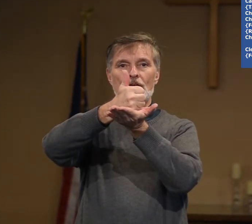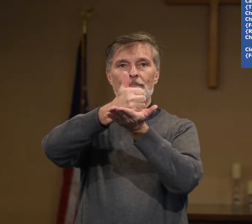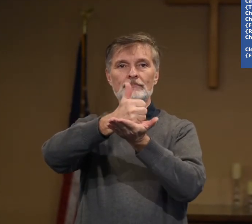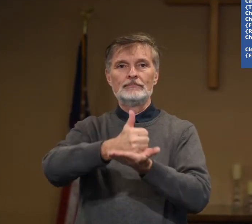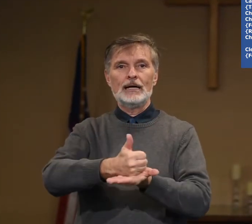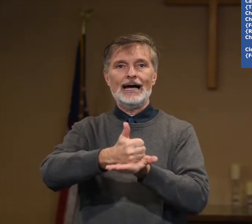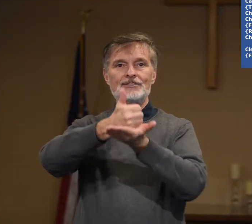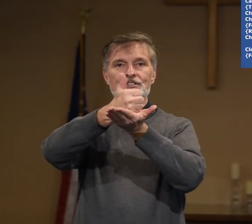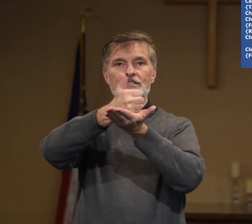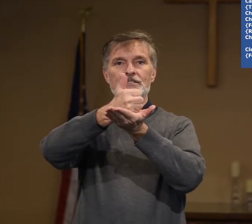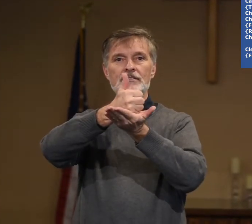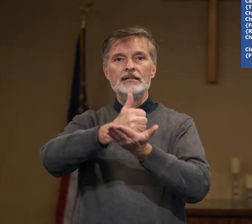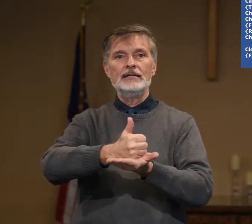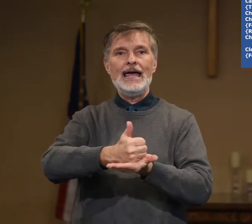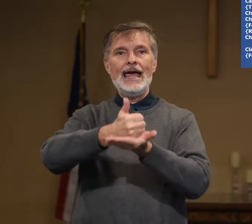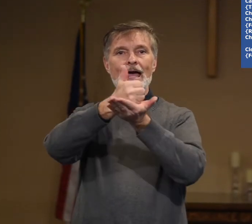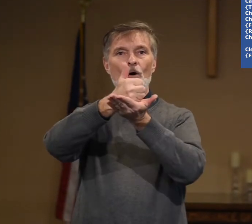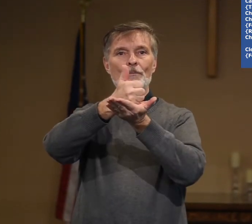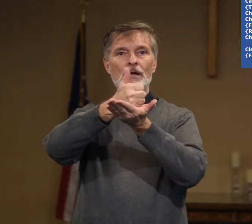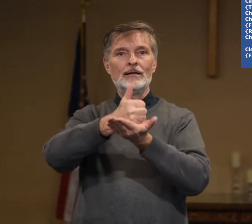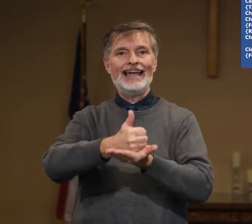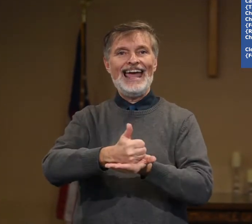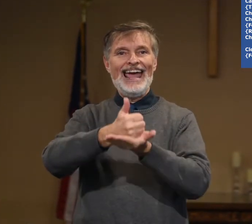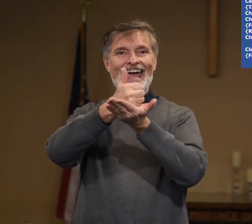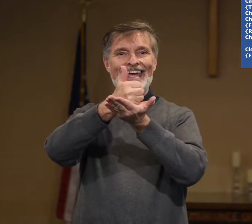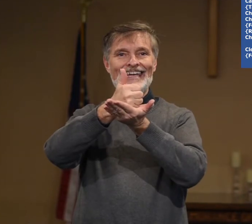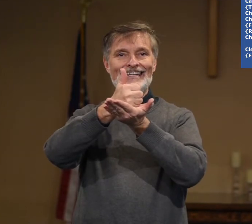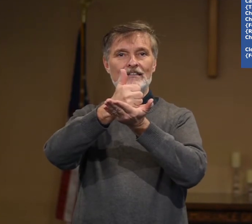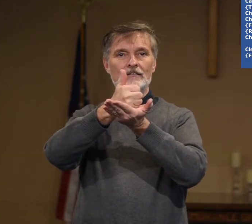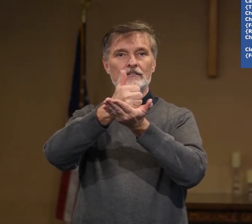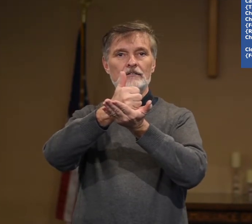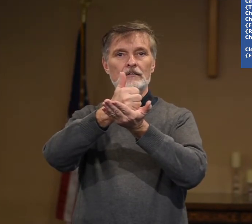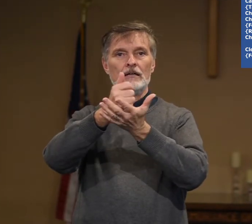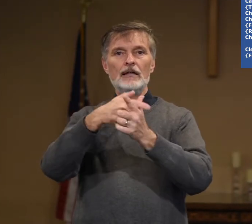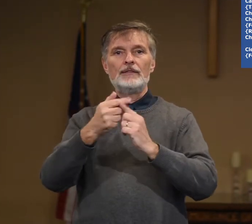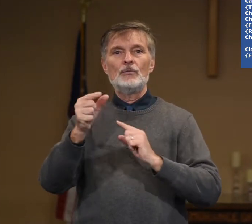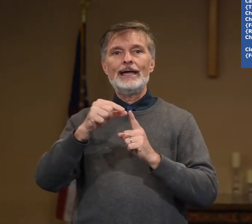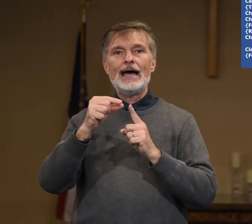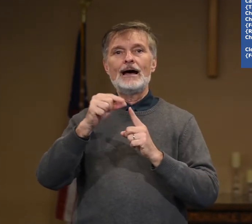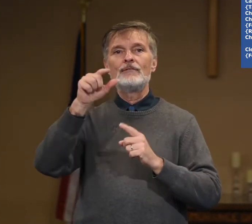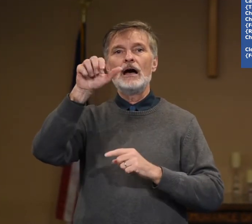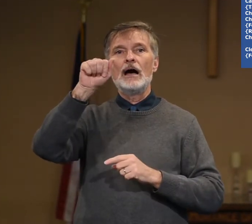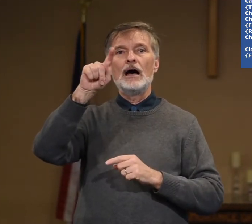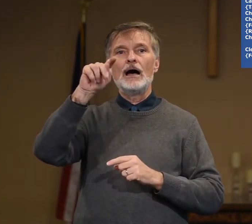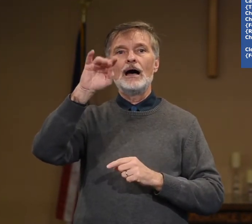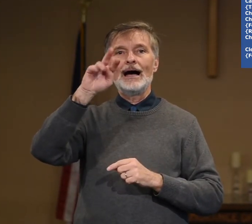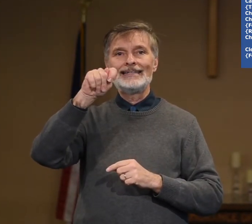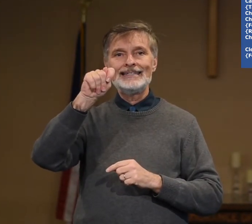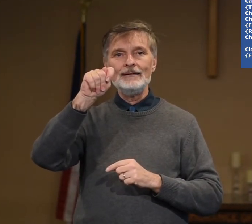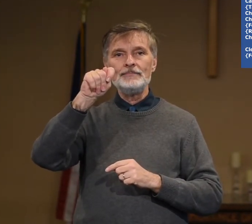up. Assist, help, aid. Then we have attempt,